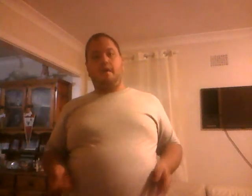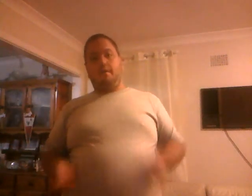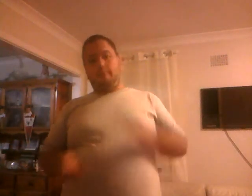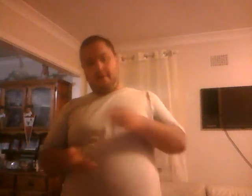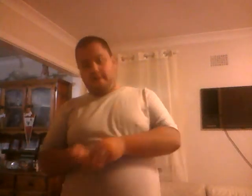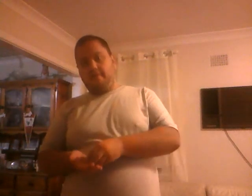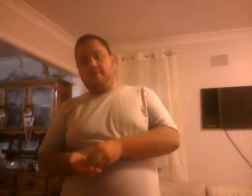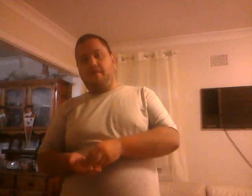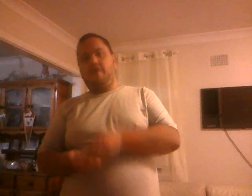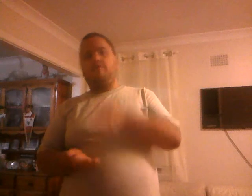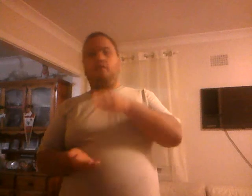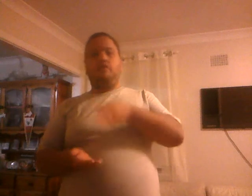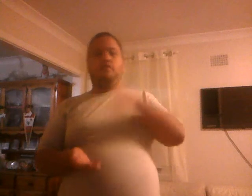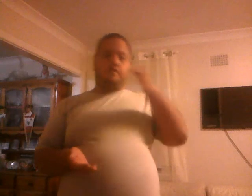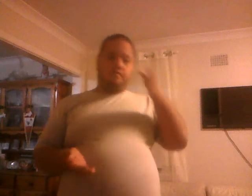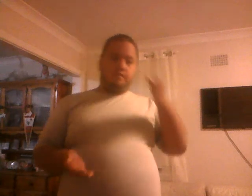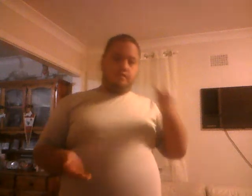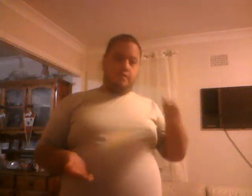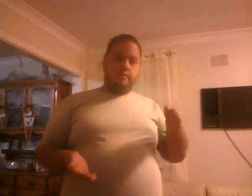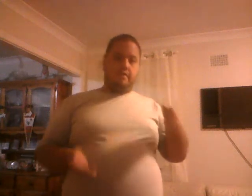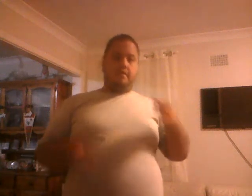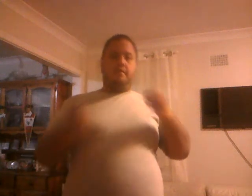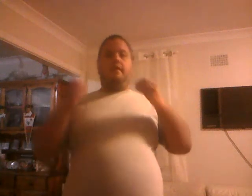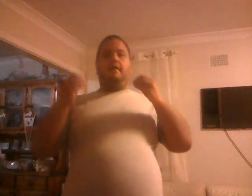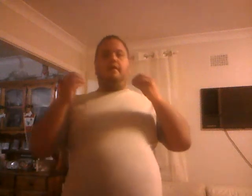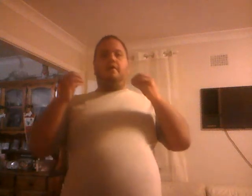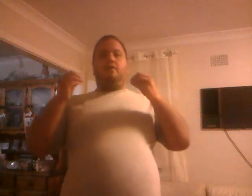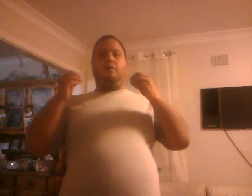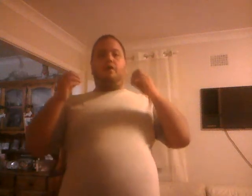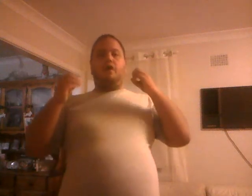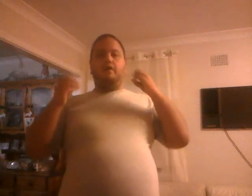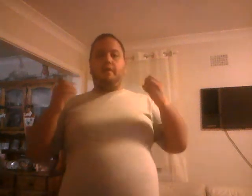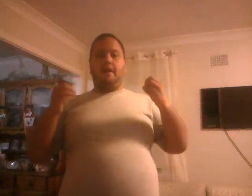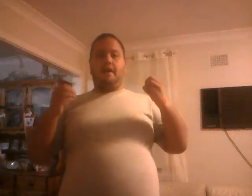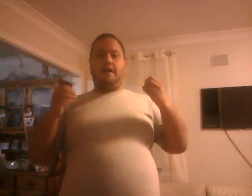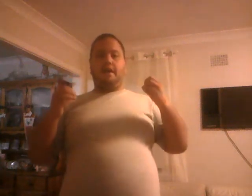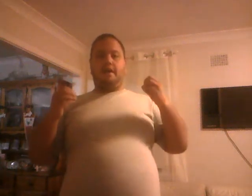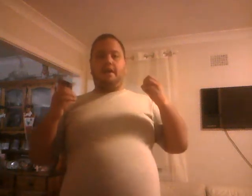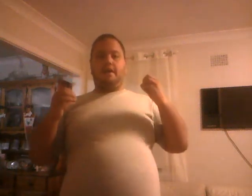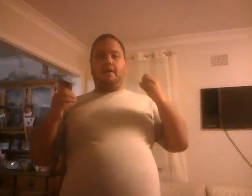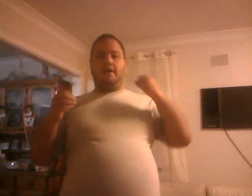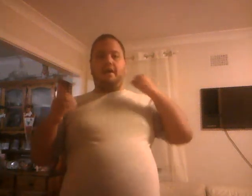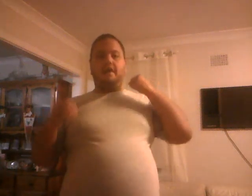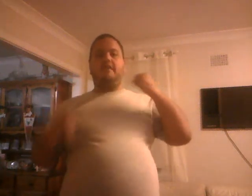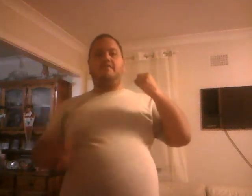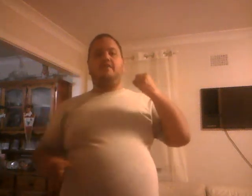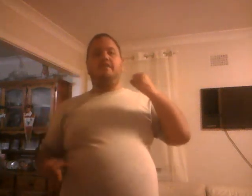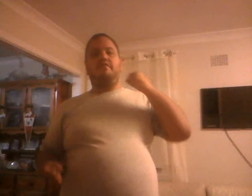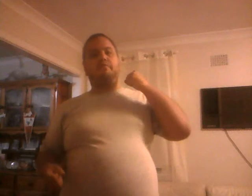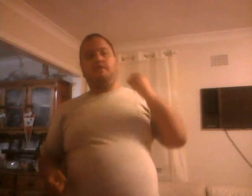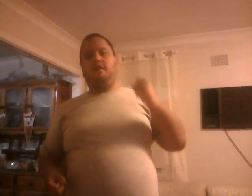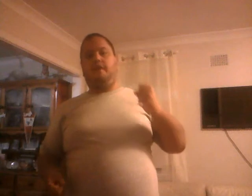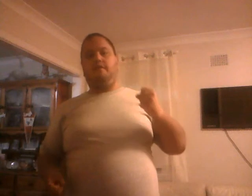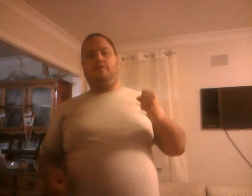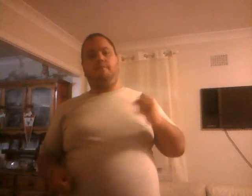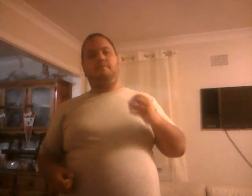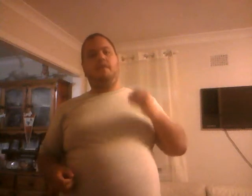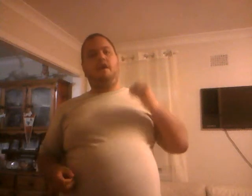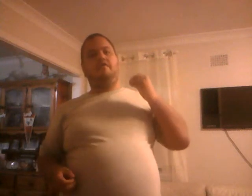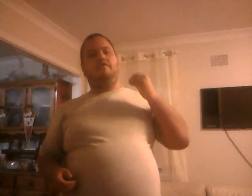But, in this video, it's more towards Mr. Robinson. What cosplaying is, it is a beautiful art form. It's